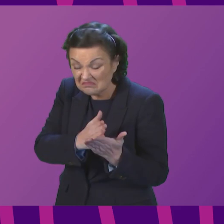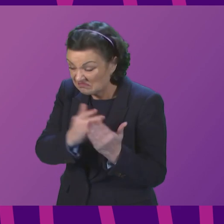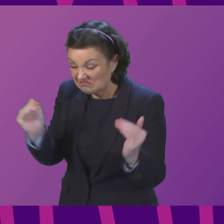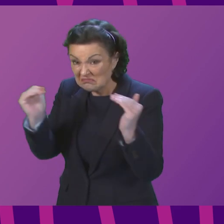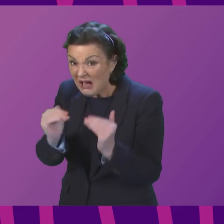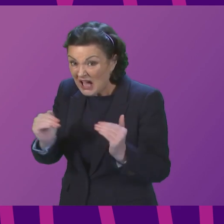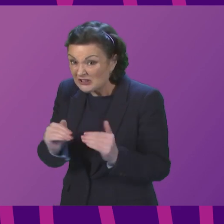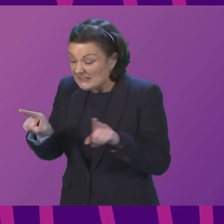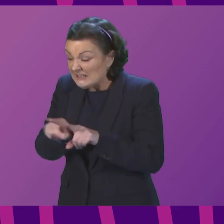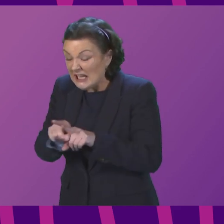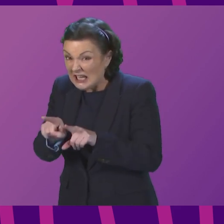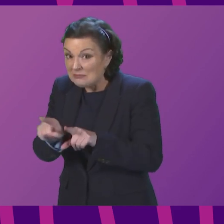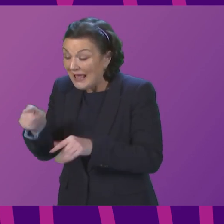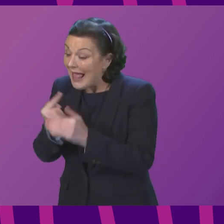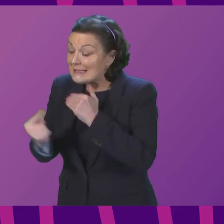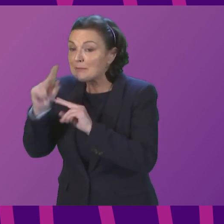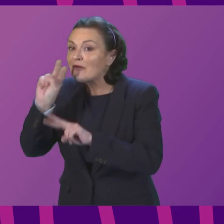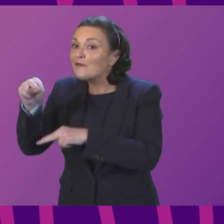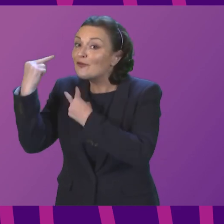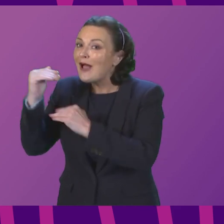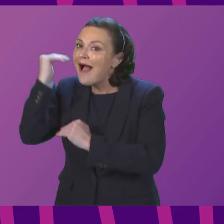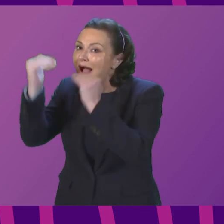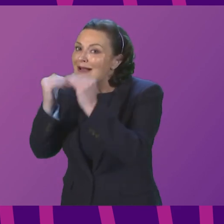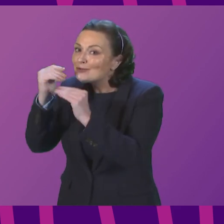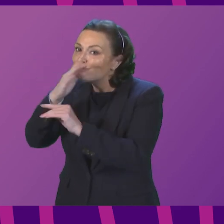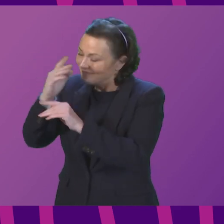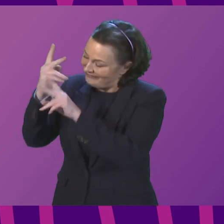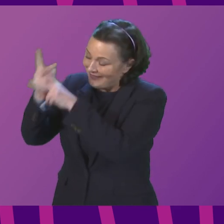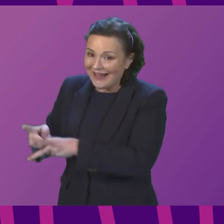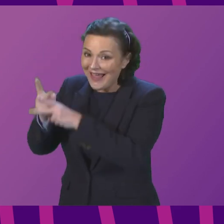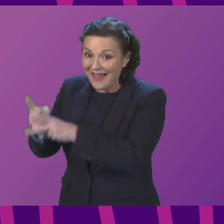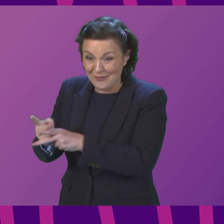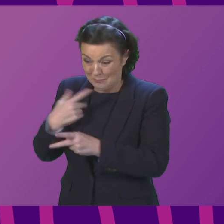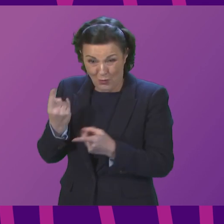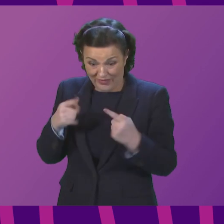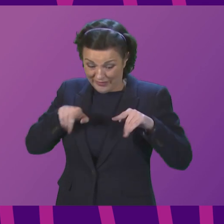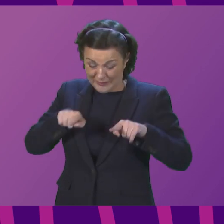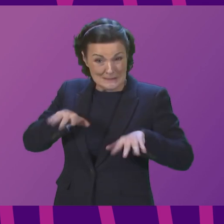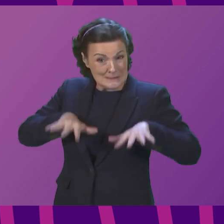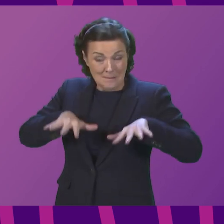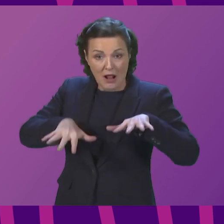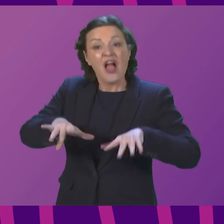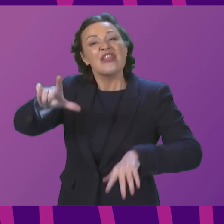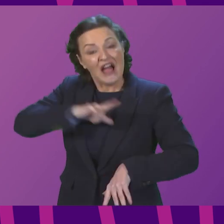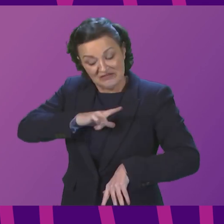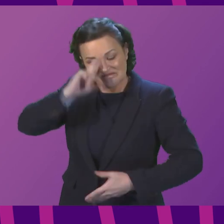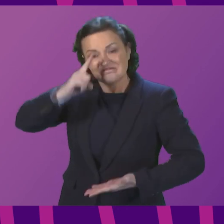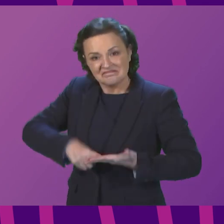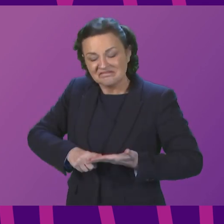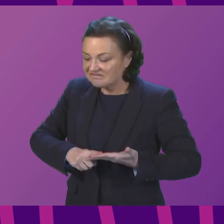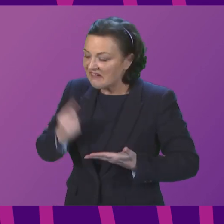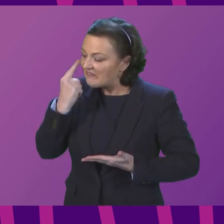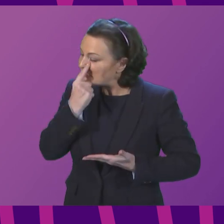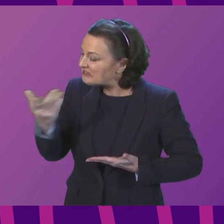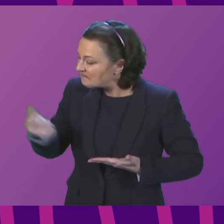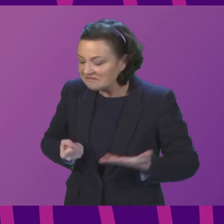of adult social care that Derek Feely led from us. Indeed, that is why we are moving to establish a national care service by the